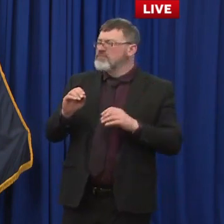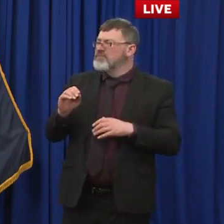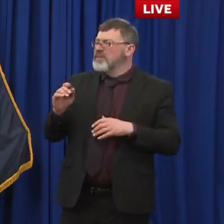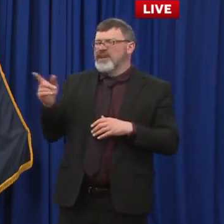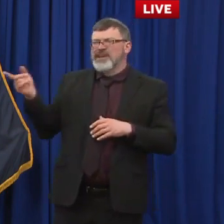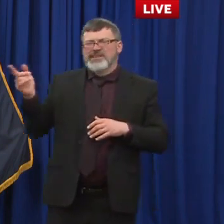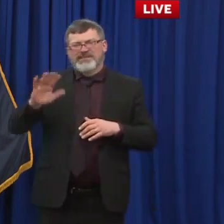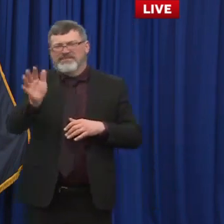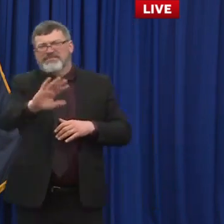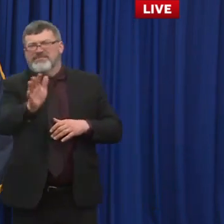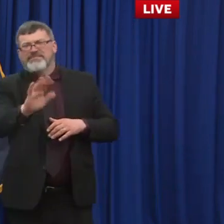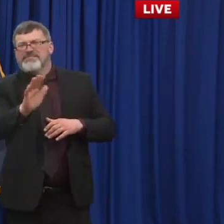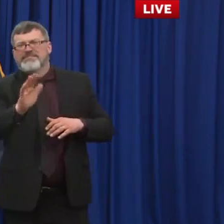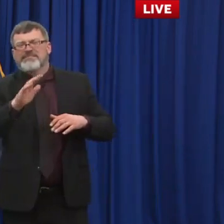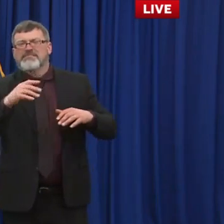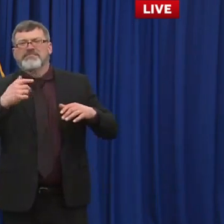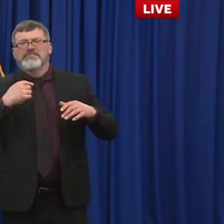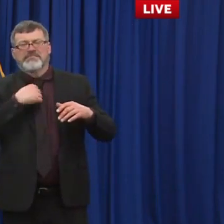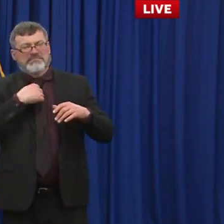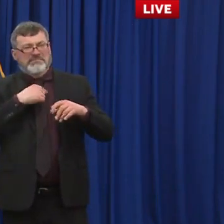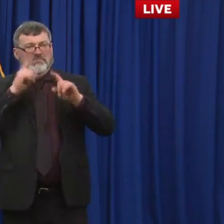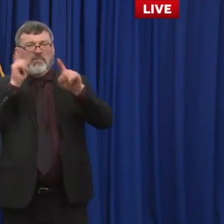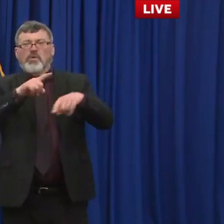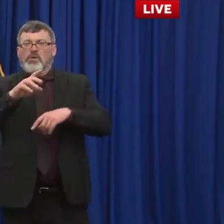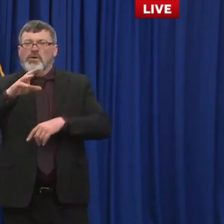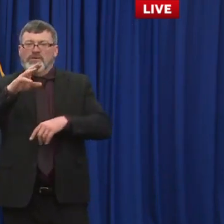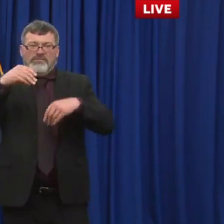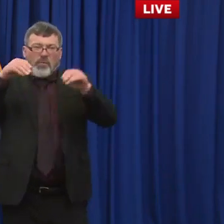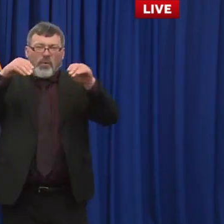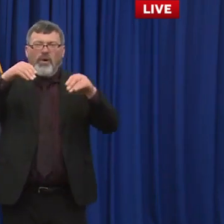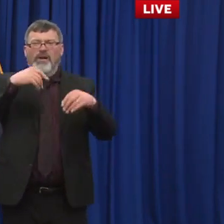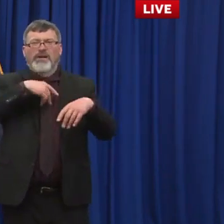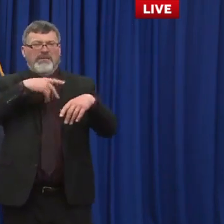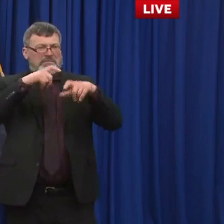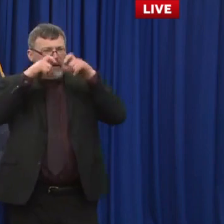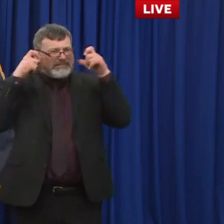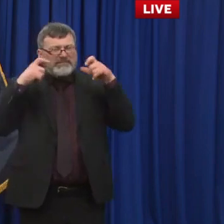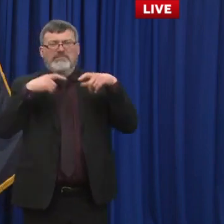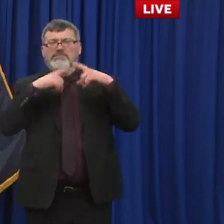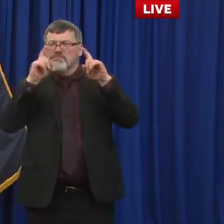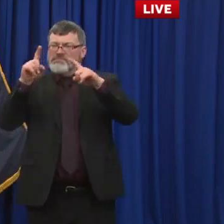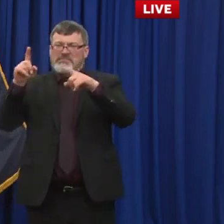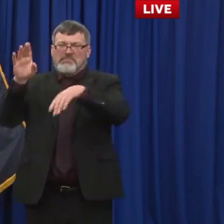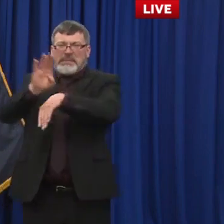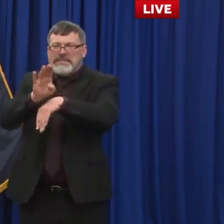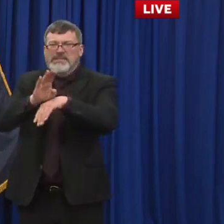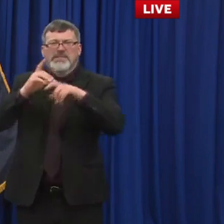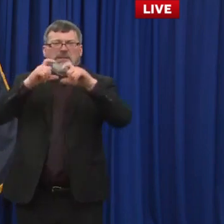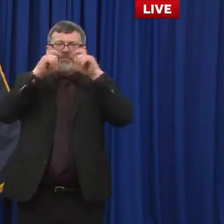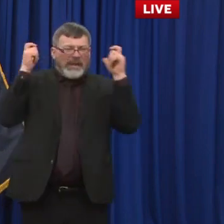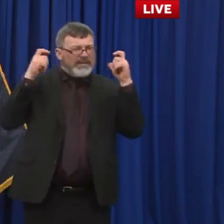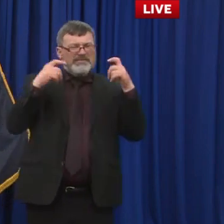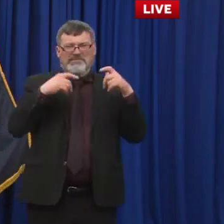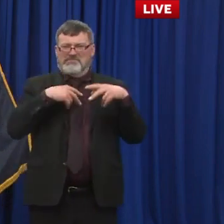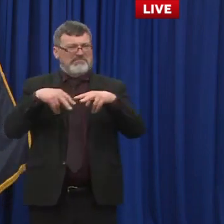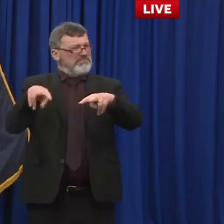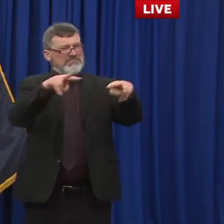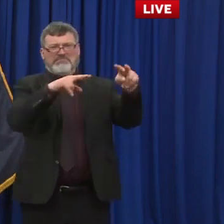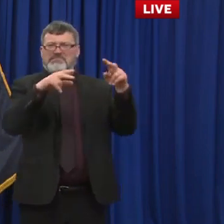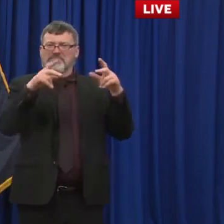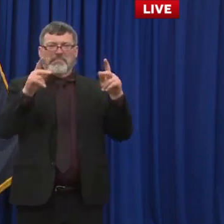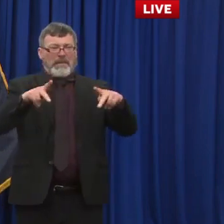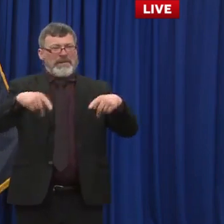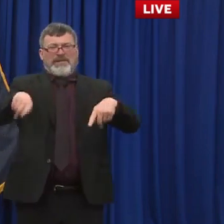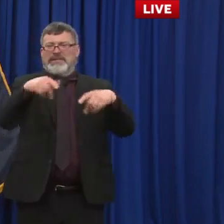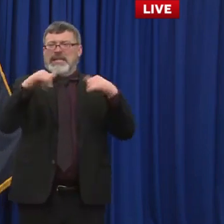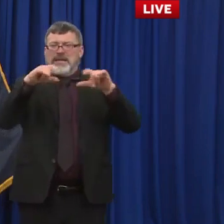masks when i walk into the state house or we do our business in in meetings and groups by and large most people are still wearing their masks when you look at the poll i think